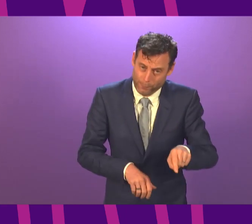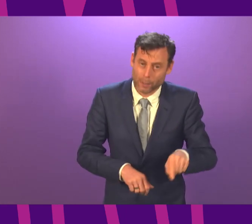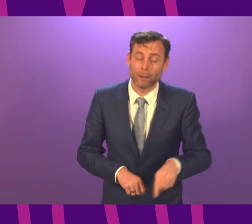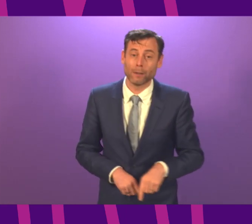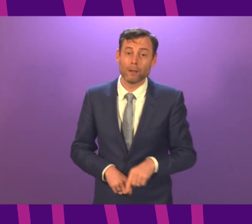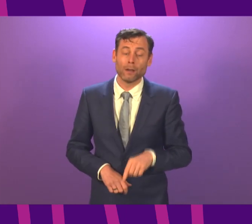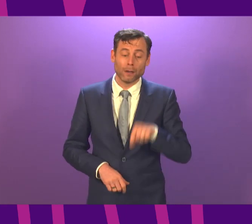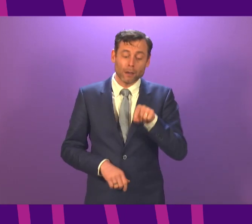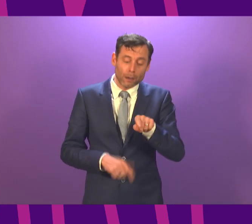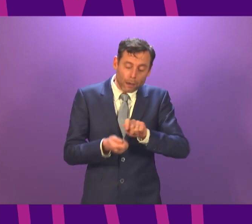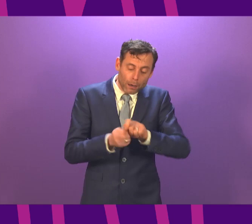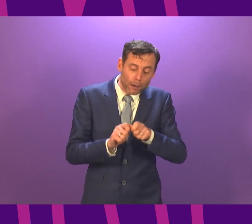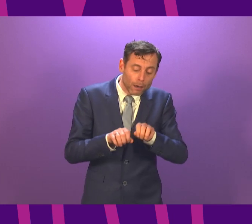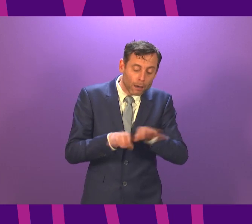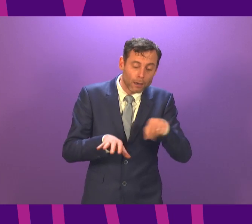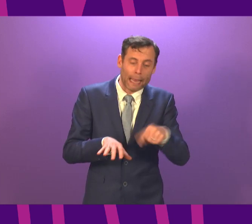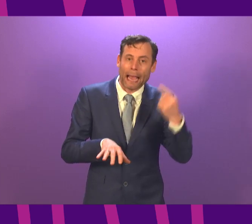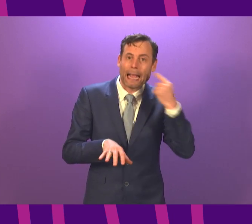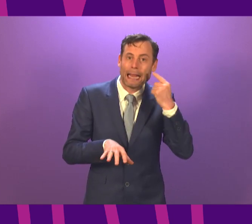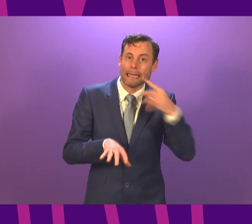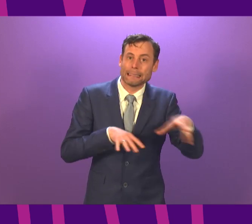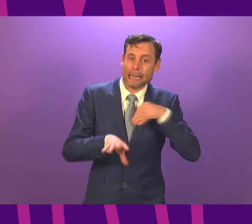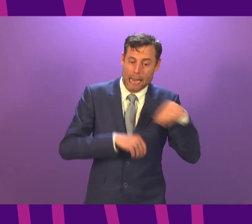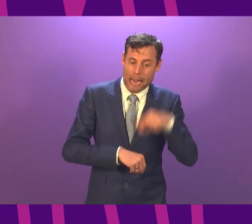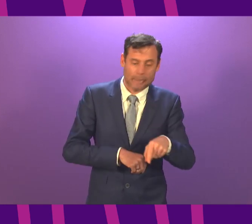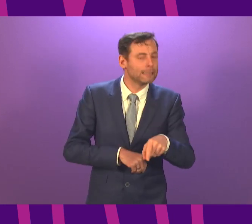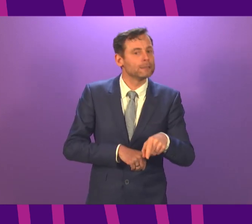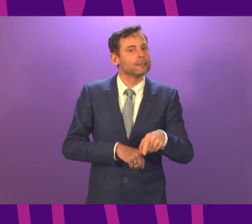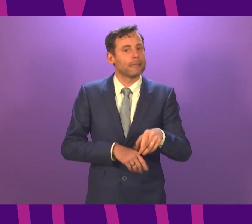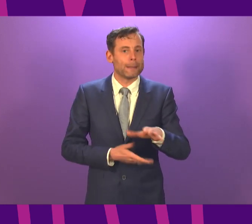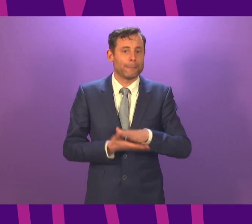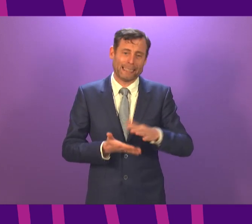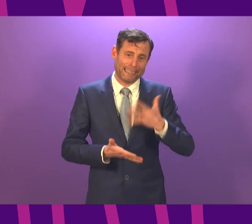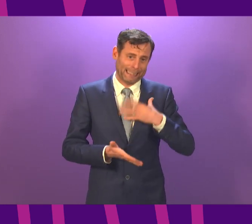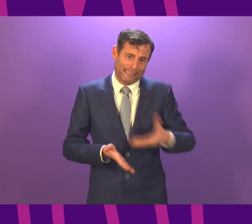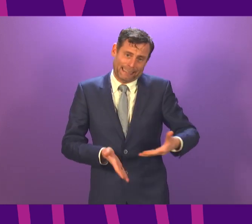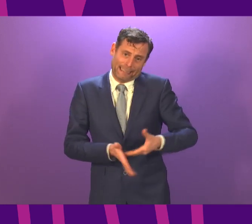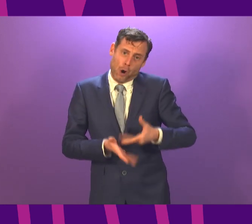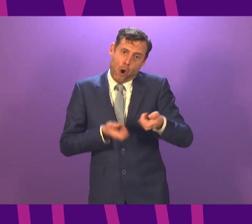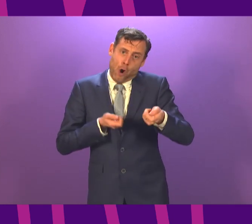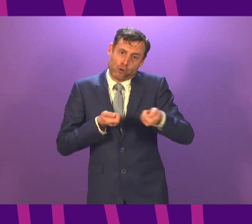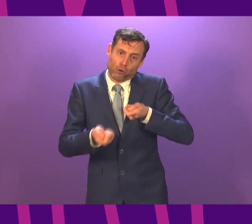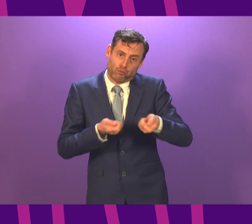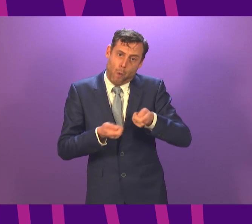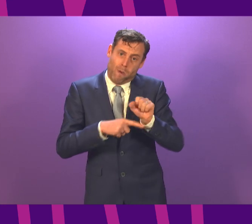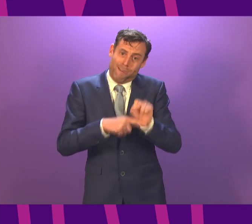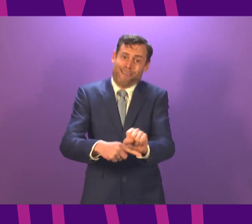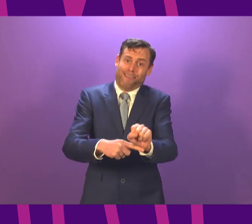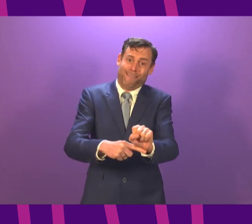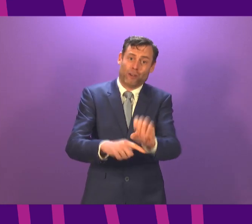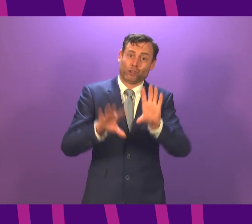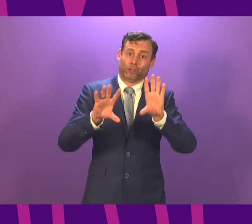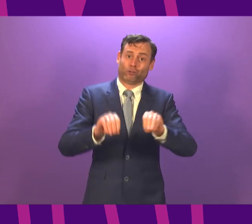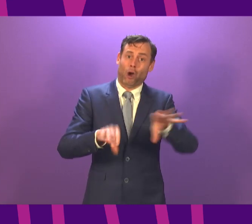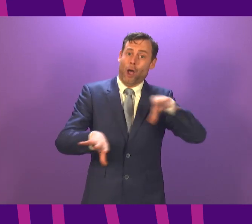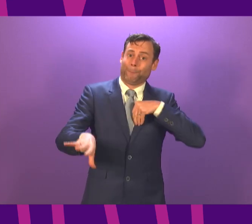faster, that means even tougher restrictions are necessary. The evidence presenting officer is now compelling that